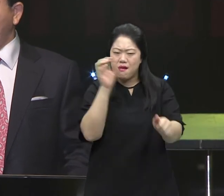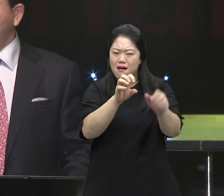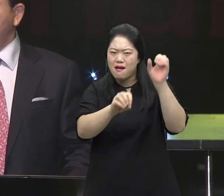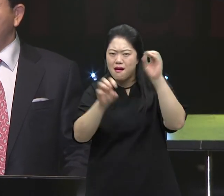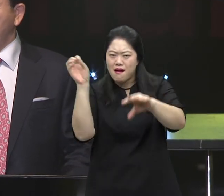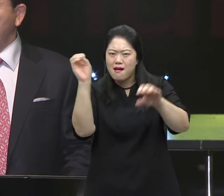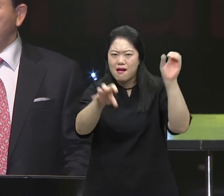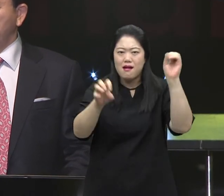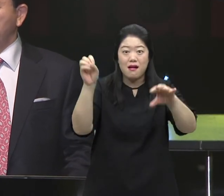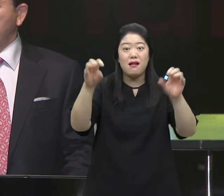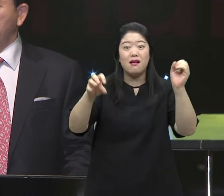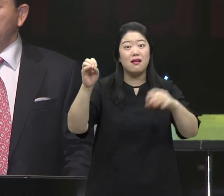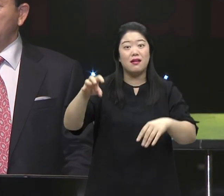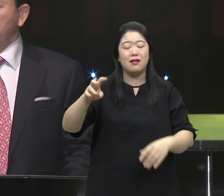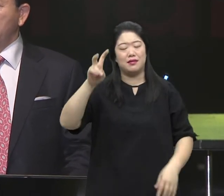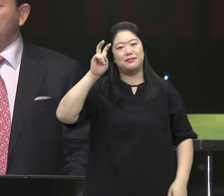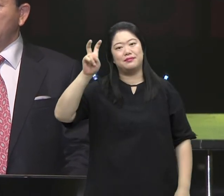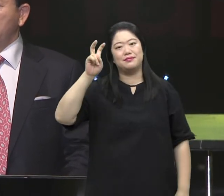Those kind of things will crowd in on you.